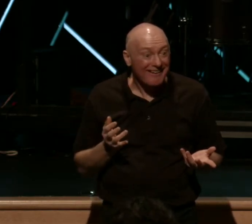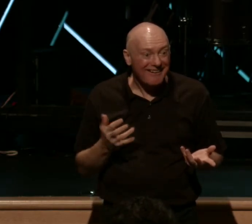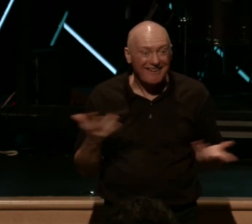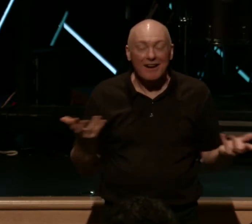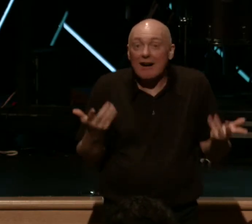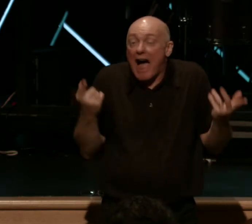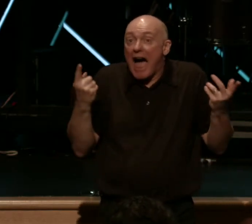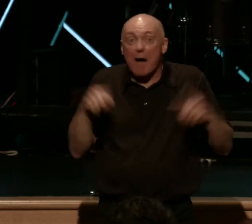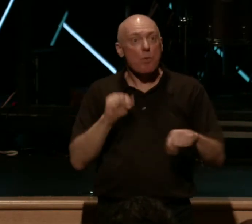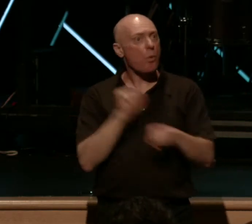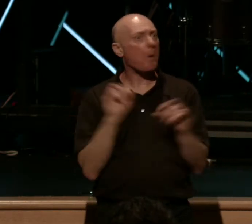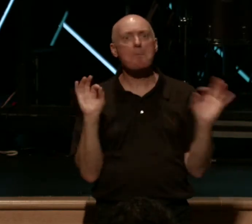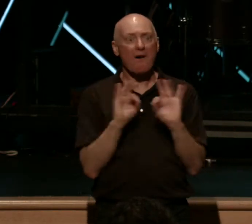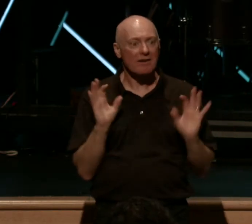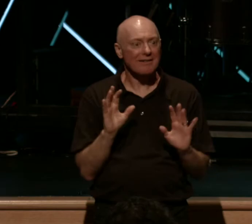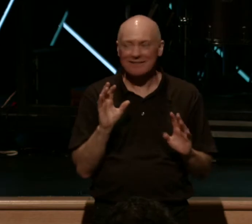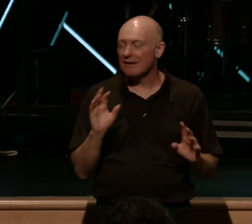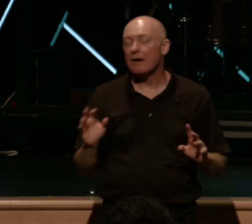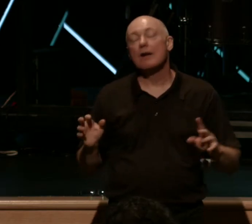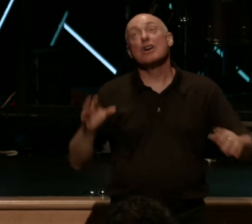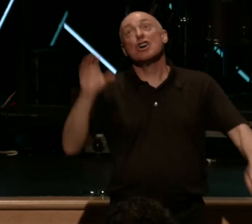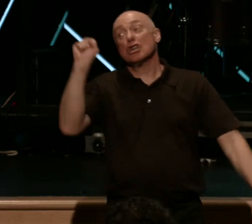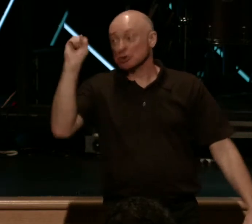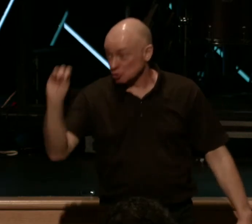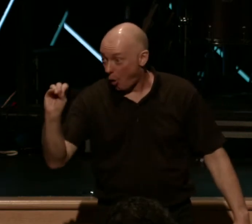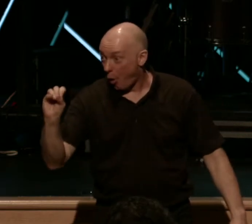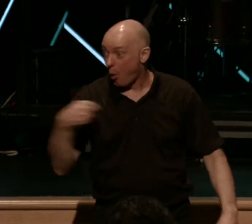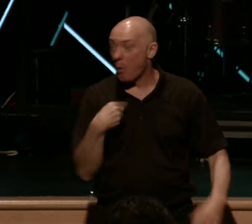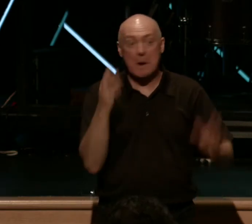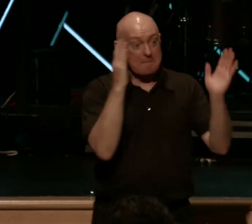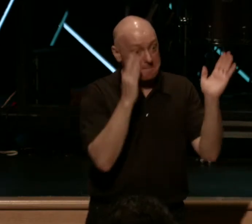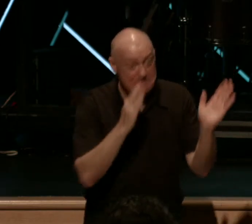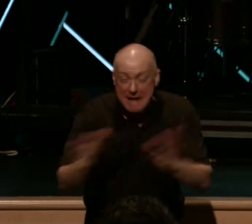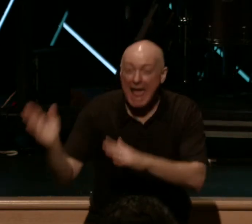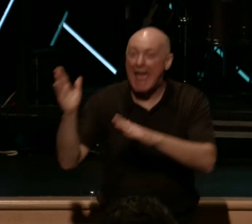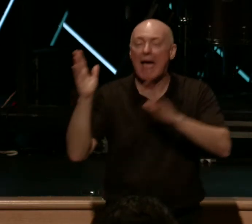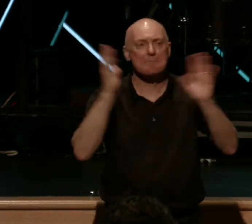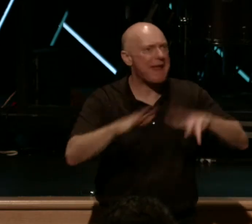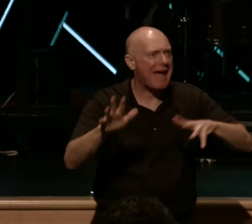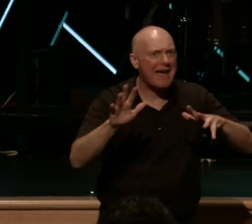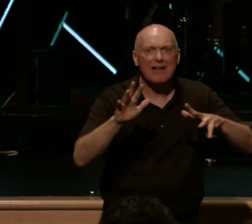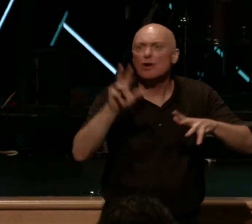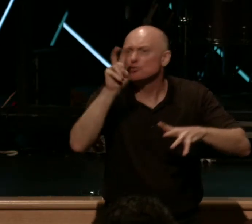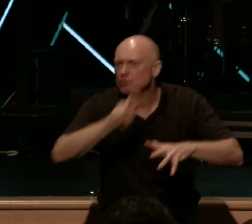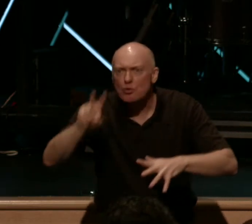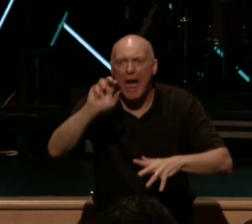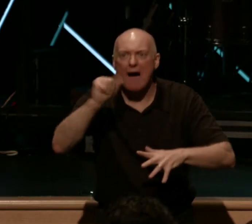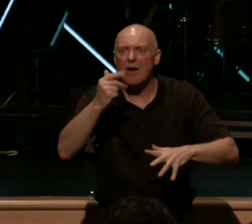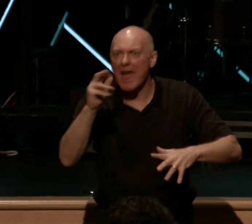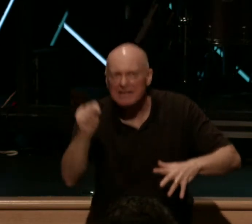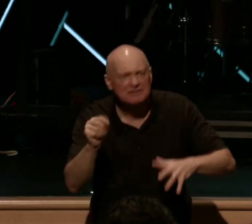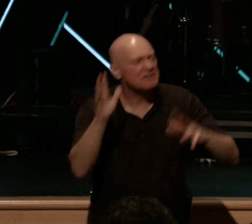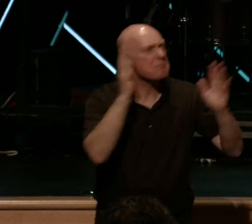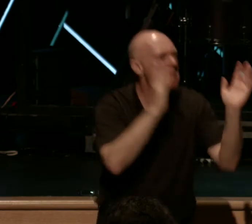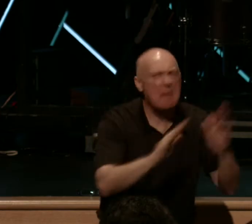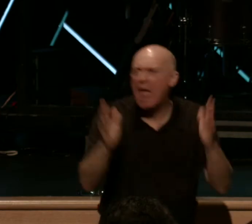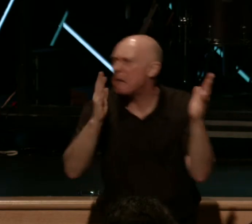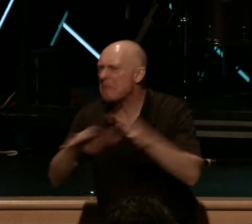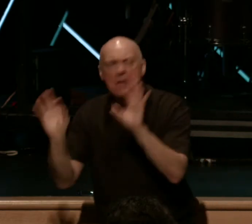happened to work perfectly, right? And so we had been planning this trip and we worked with a travel agent and she planned this trip. And so it was